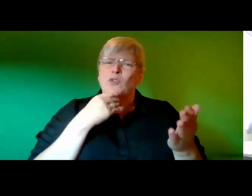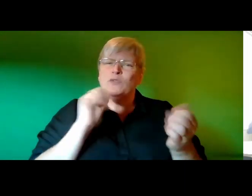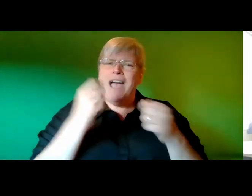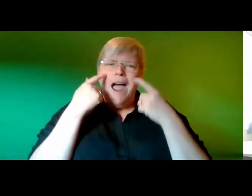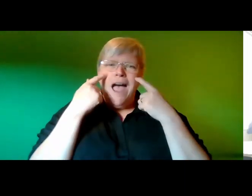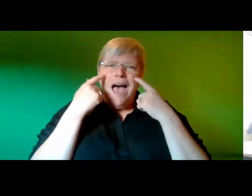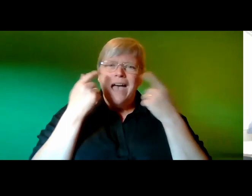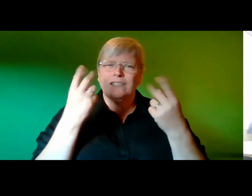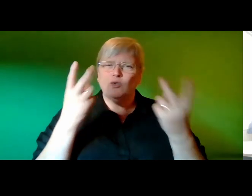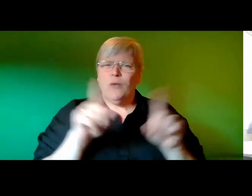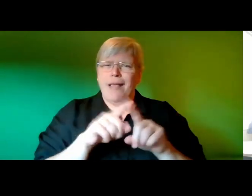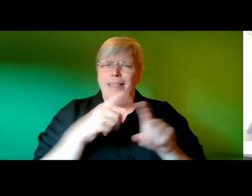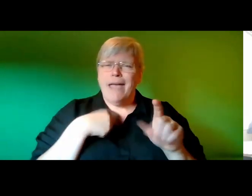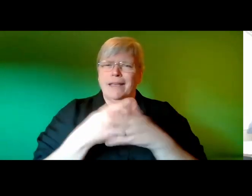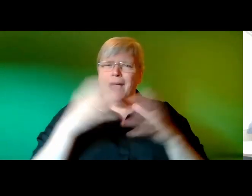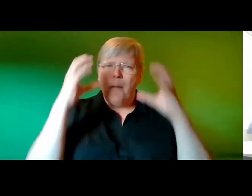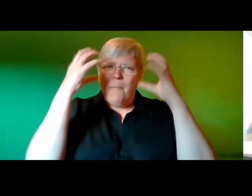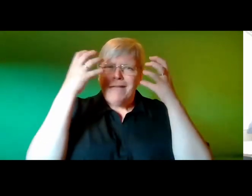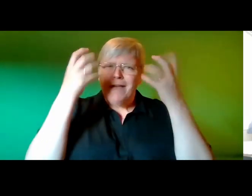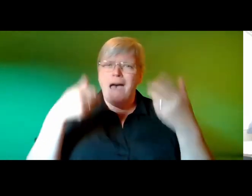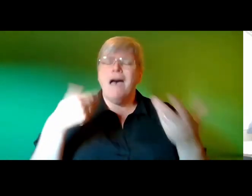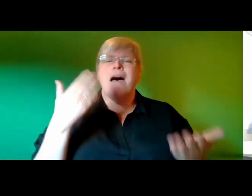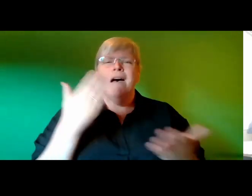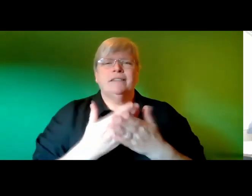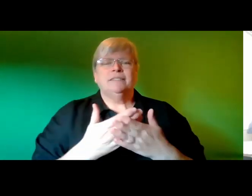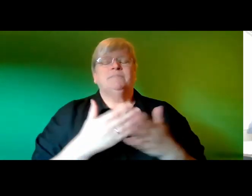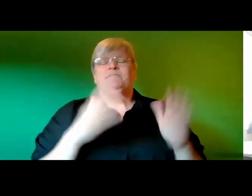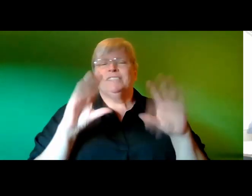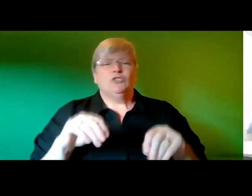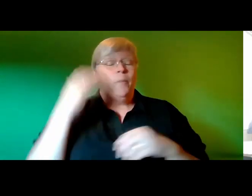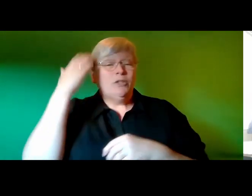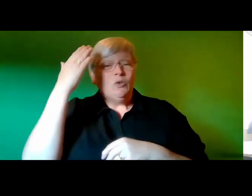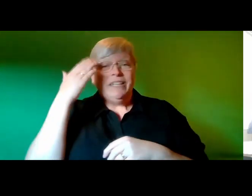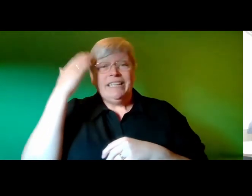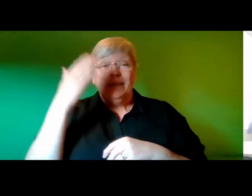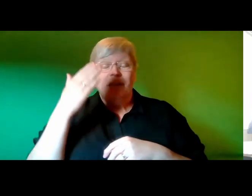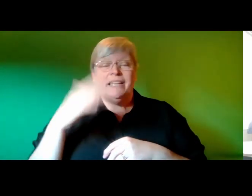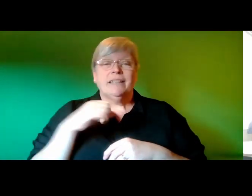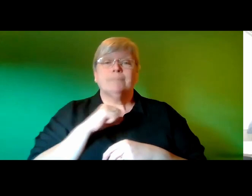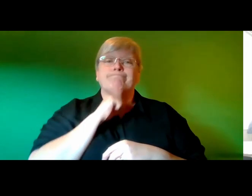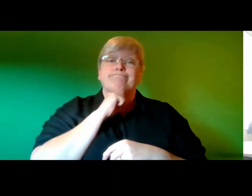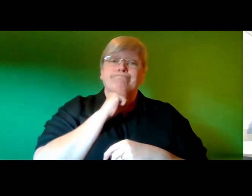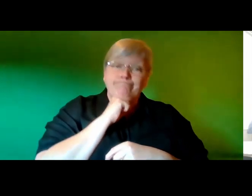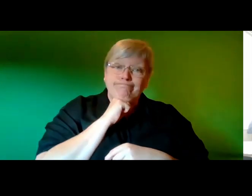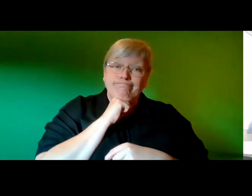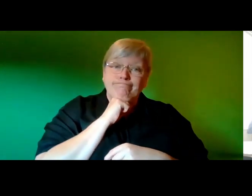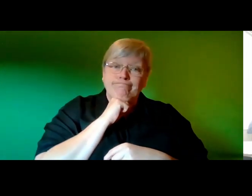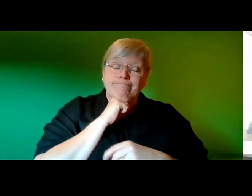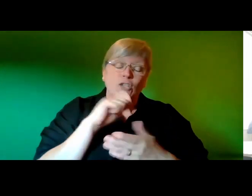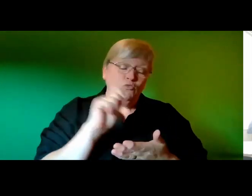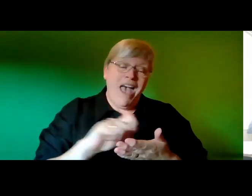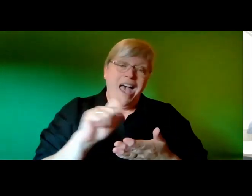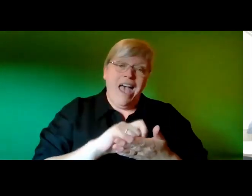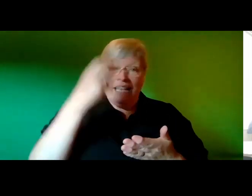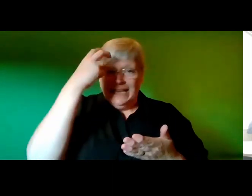like a panda I pinch myself so I stop daydreaming I rest my chin on my right hand as I write out the